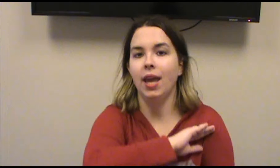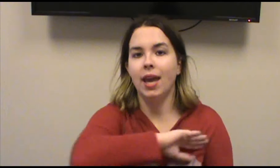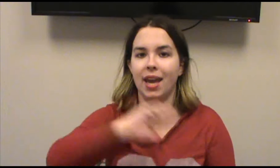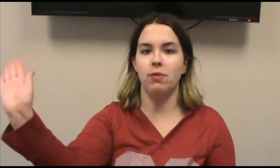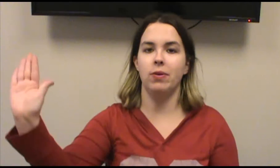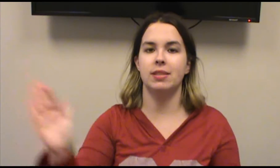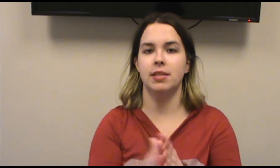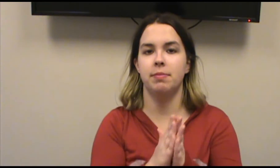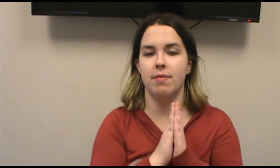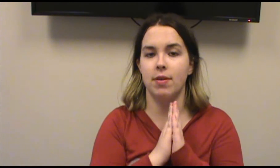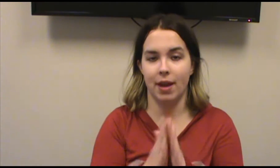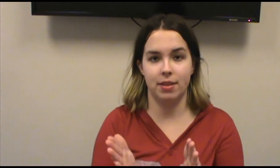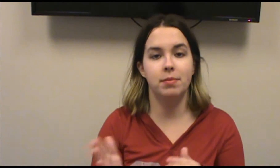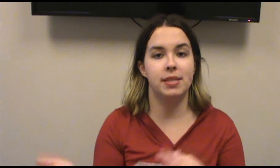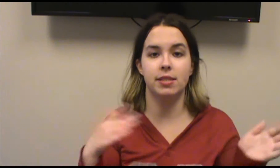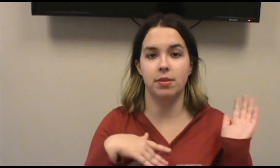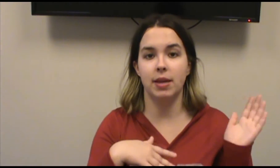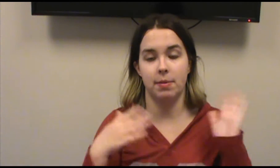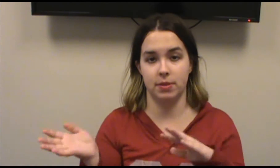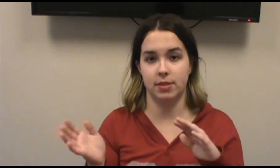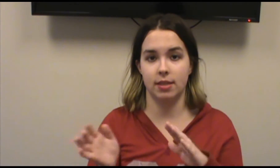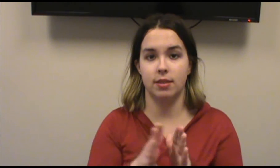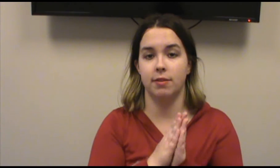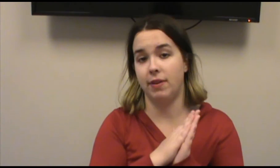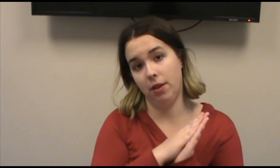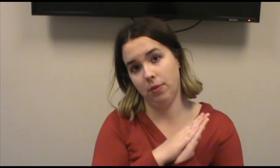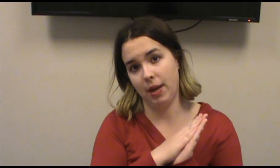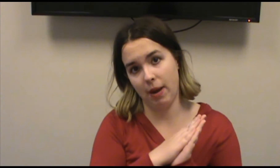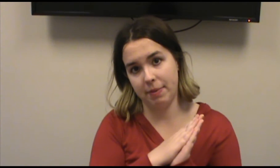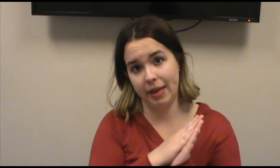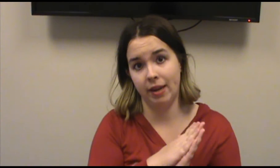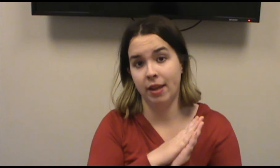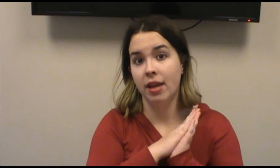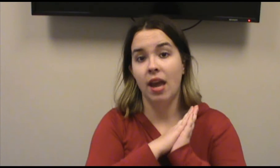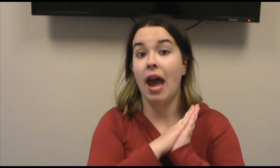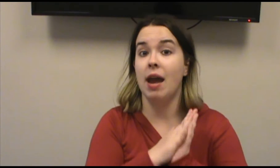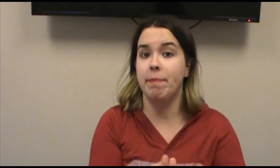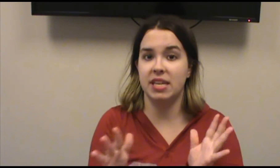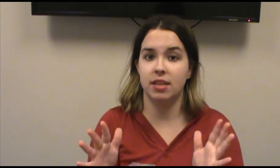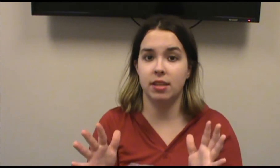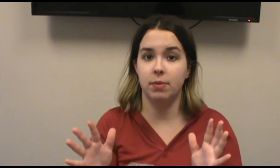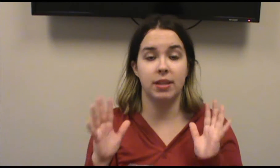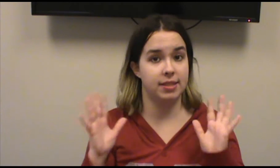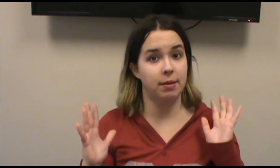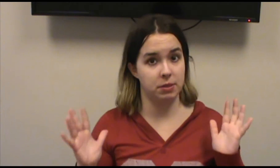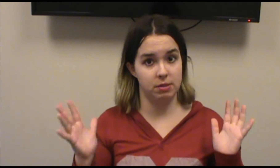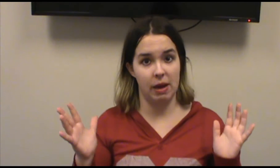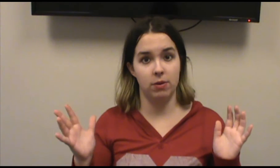Hey everyone, so this is Spider-V of Gotham, Season 3, Episode 6, called Follow the White Rabbit, and basically what this episode is about